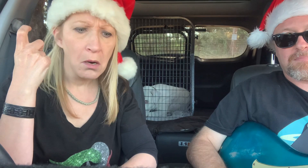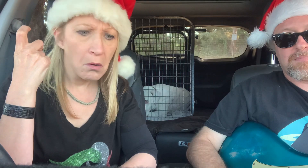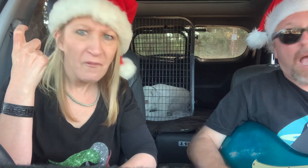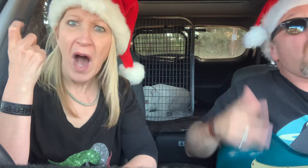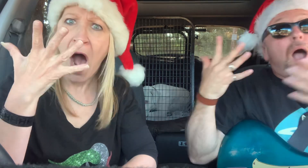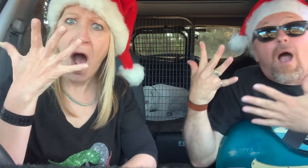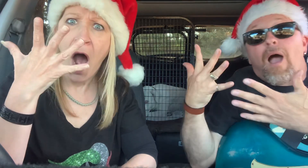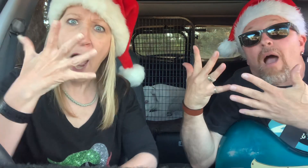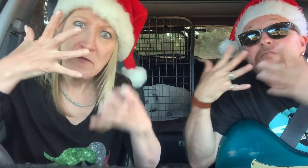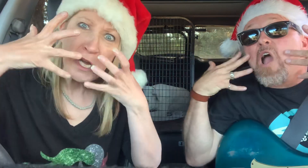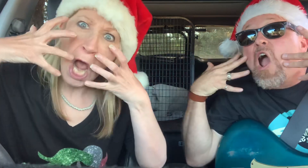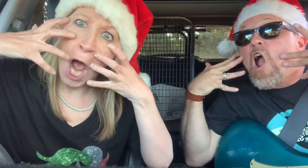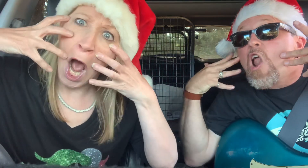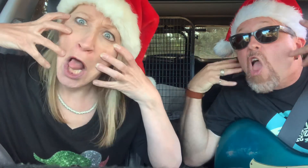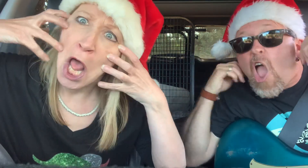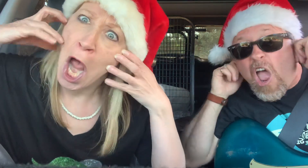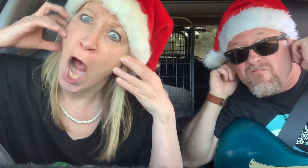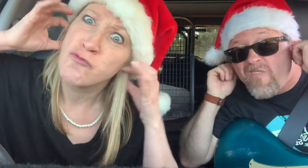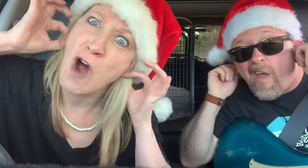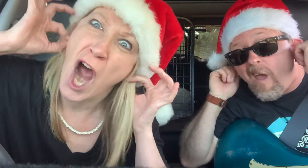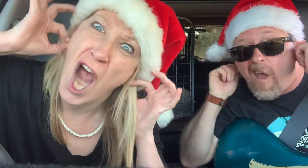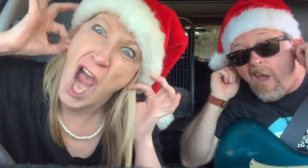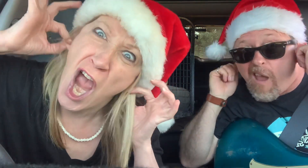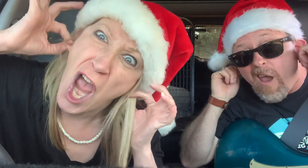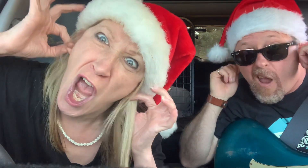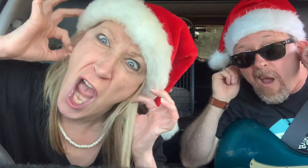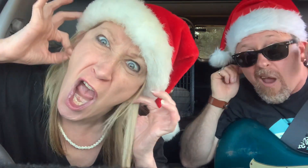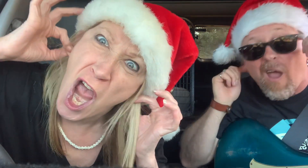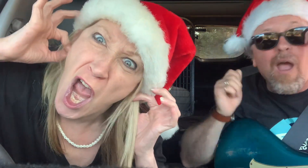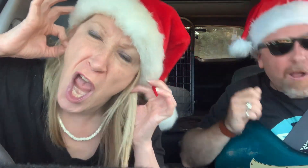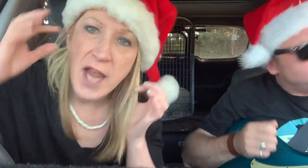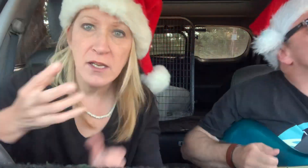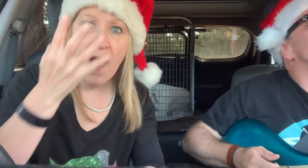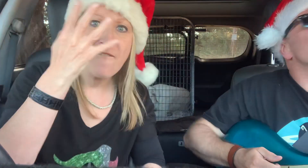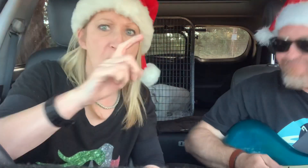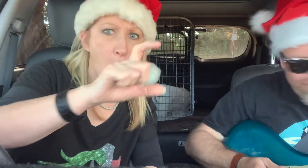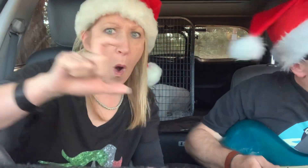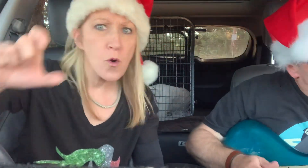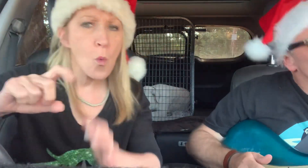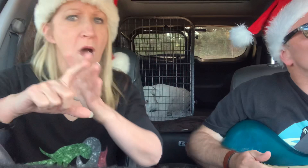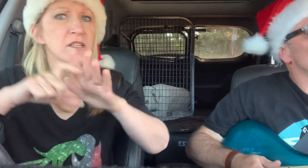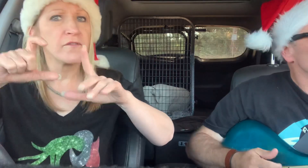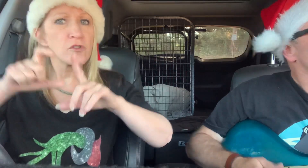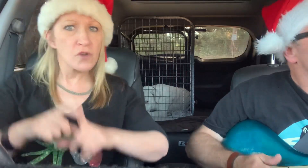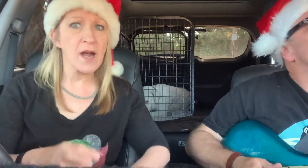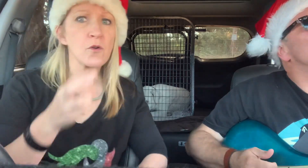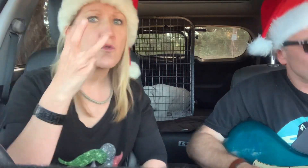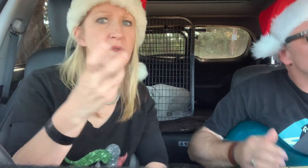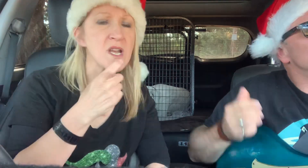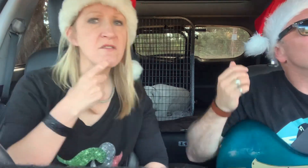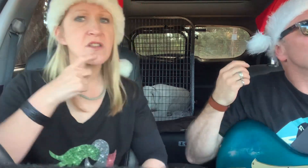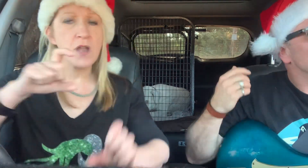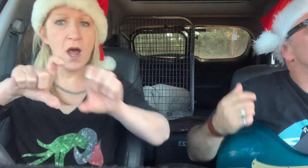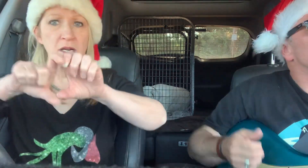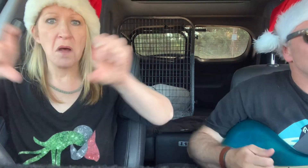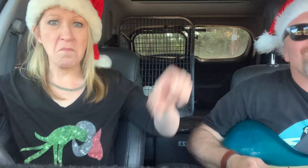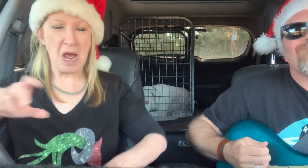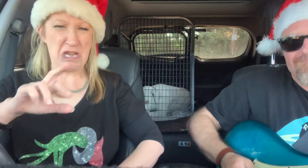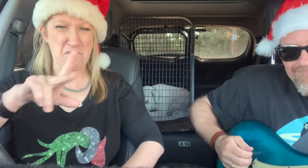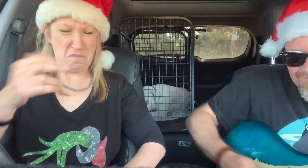Five skull hair rings Four points of jacks We've started those who